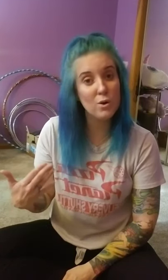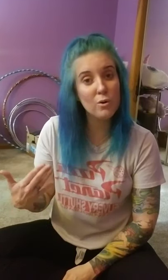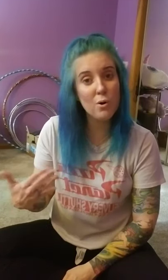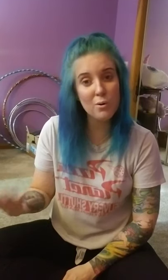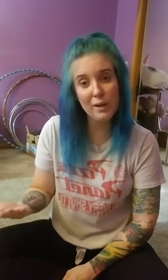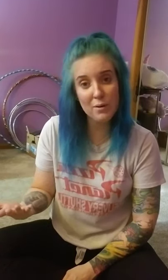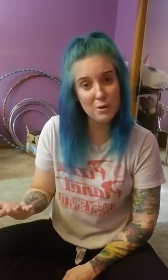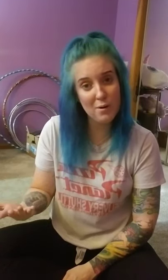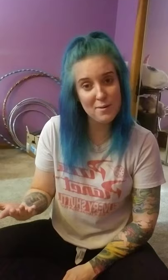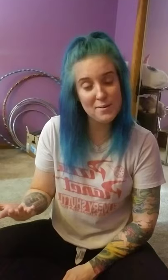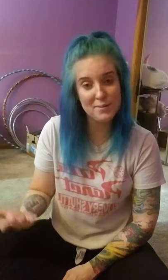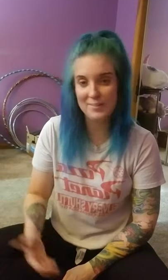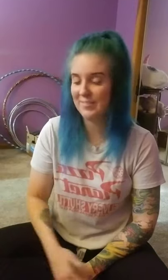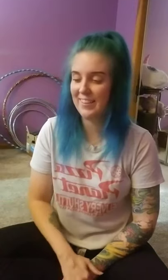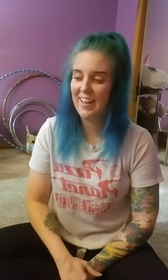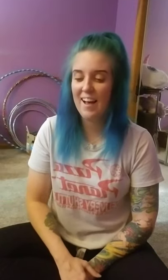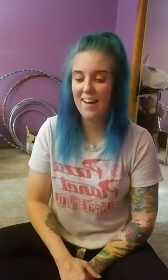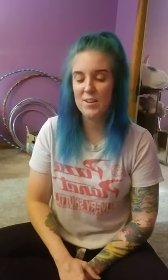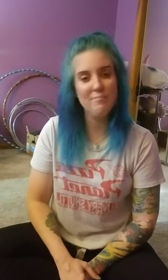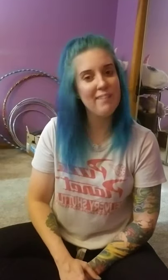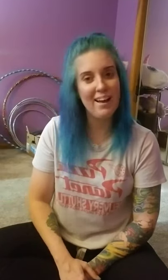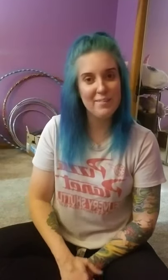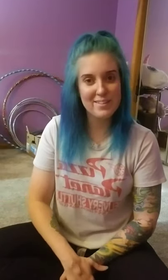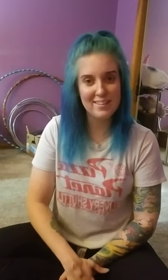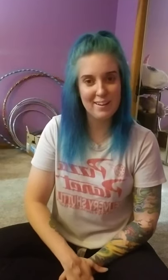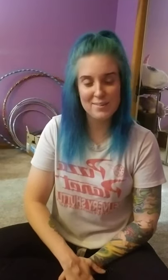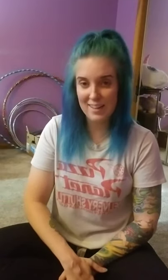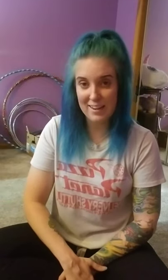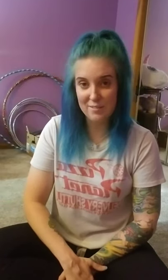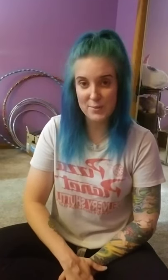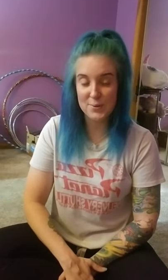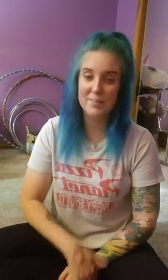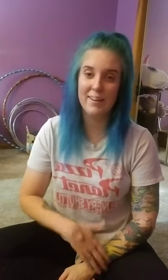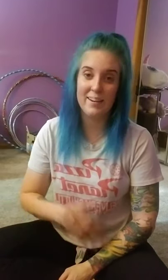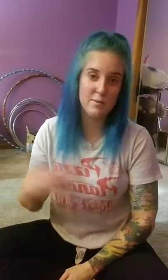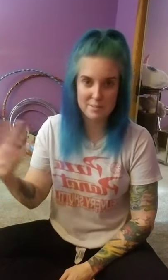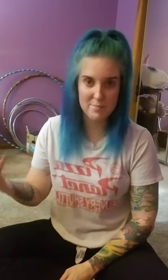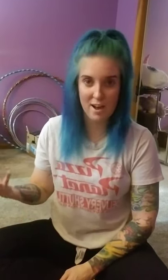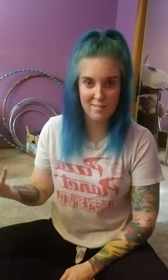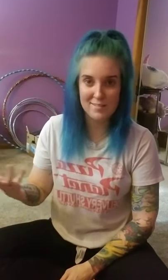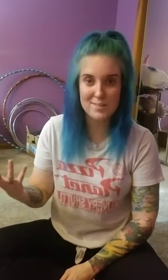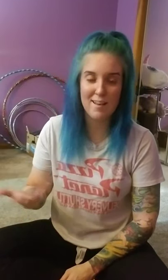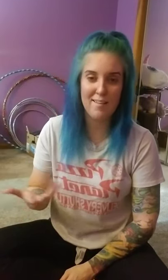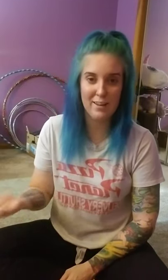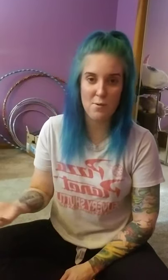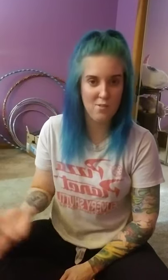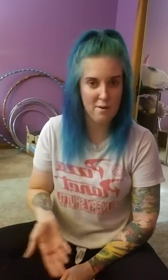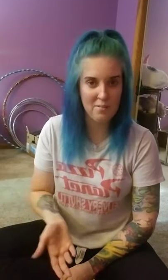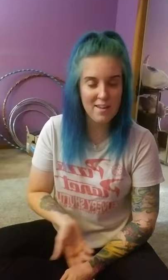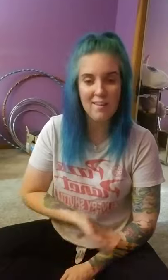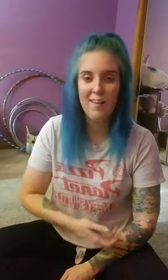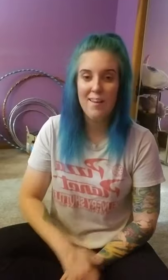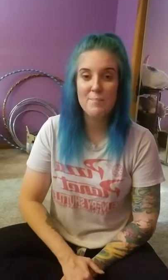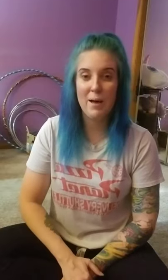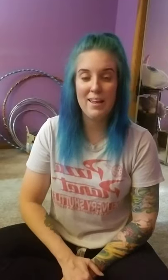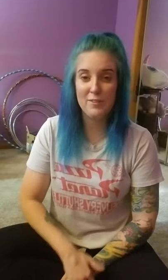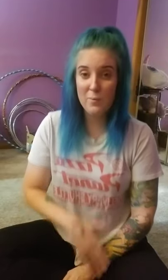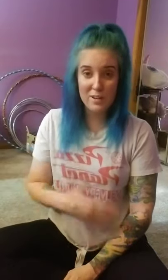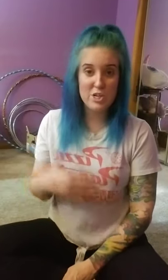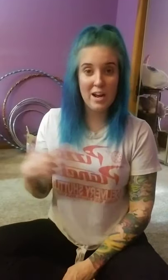cock-a-doodle-doo. I always thought that was kind of cool and I know some songs that go along with it. But if you want to try